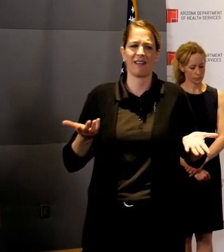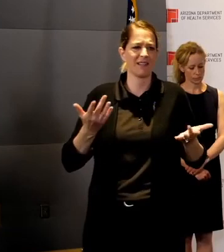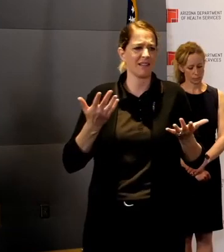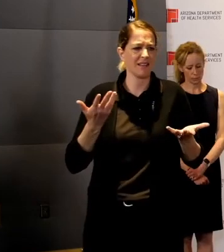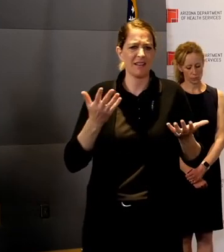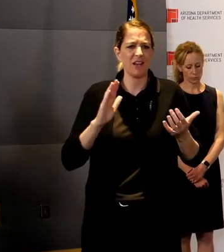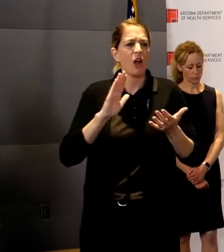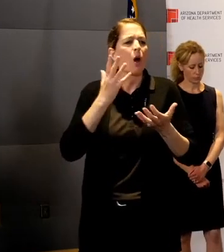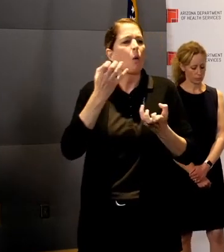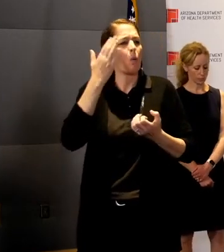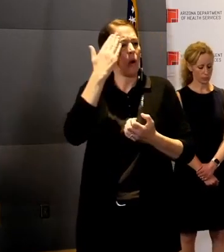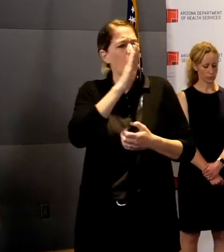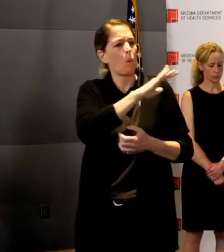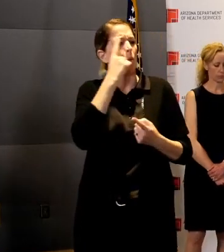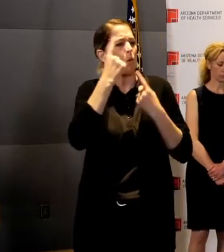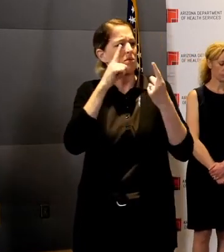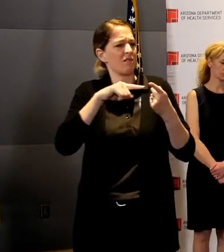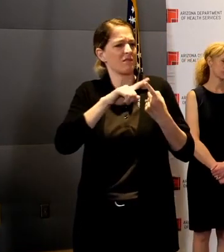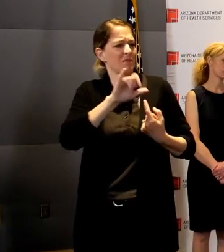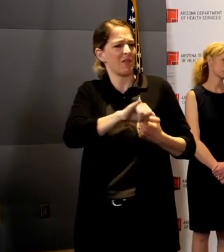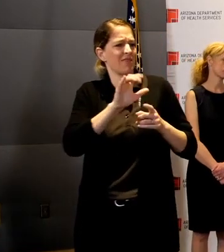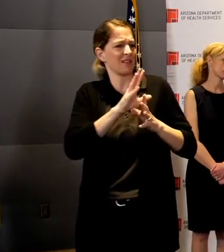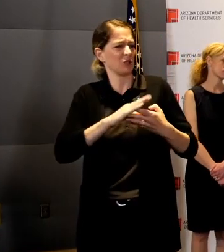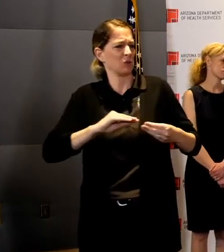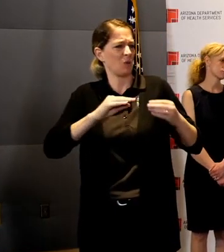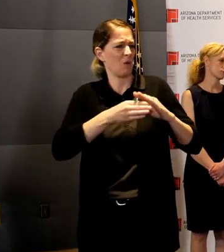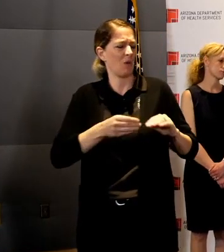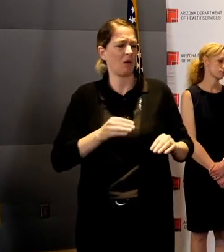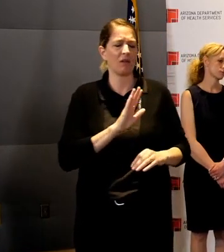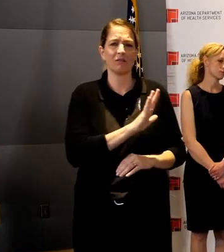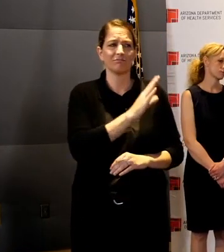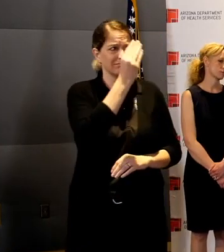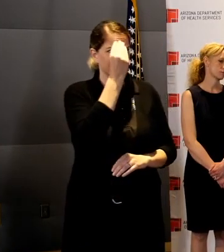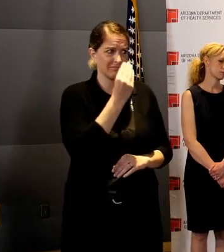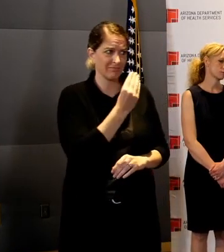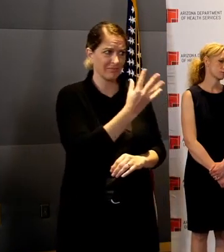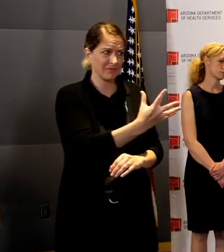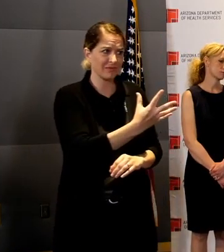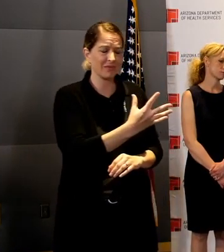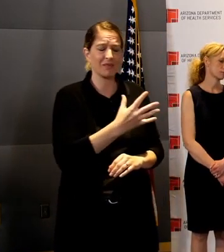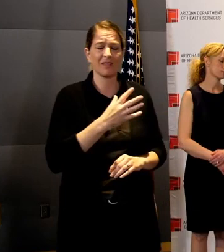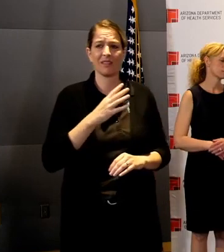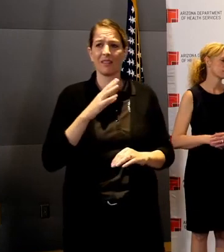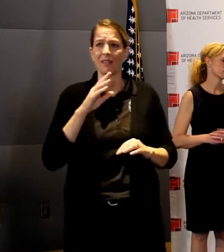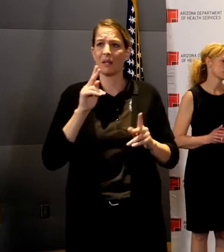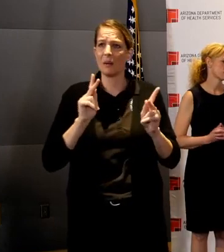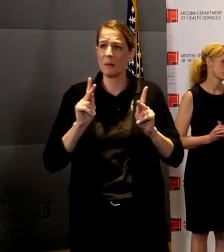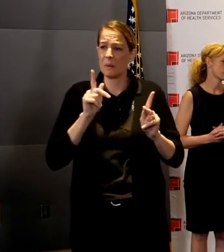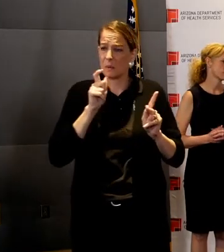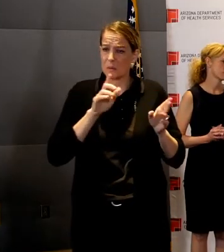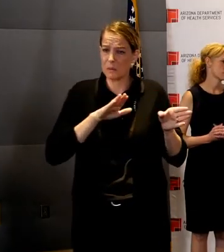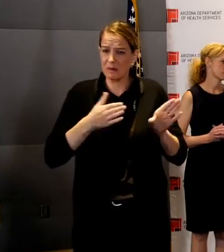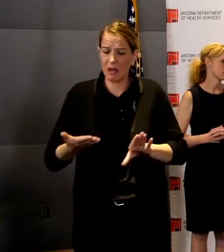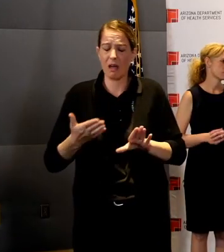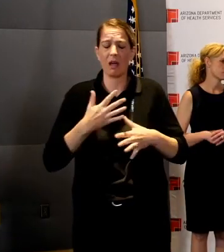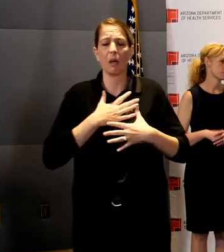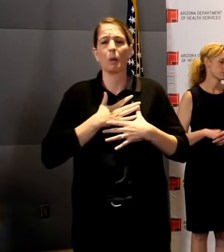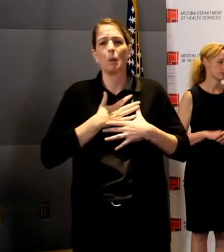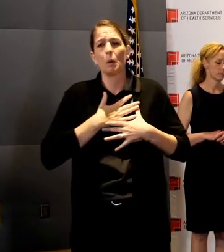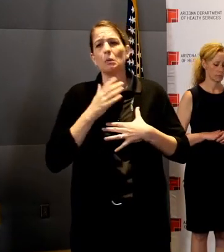Well, listen, I think that any of these deaths around this infectious disease are tragic.